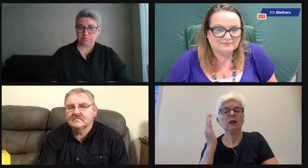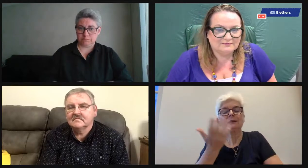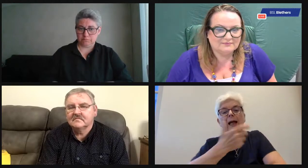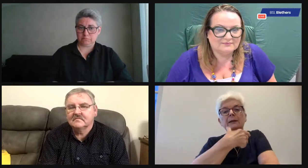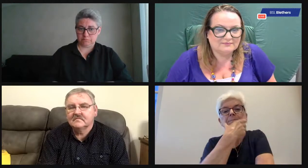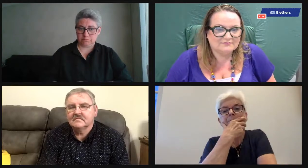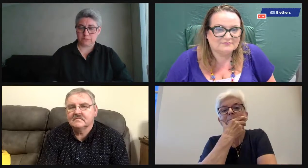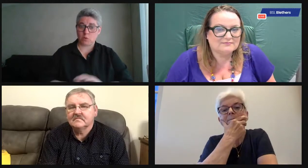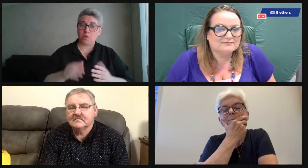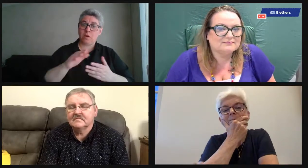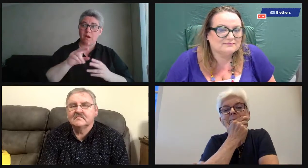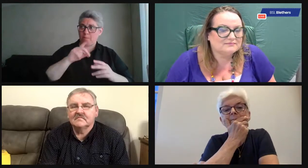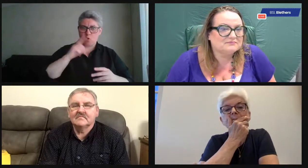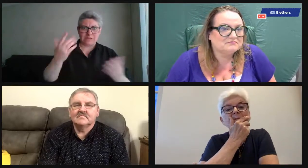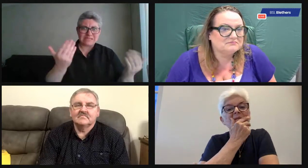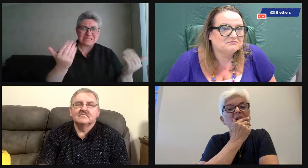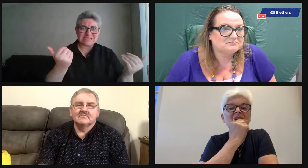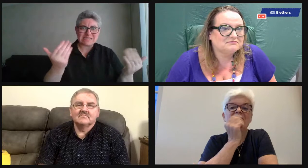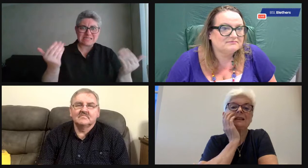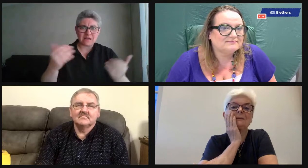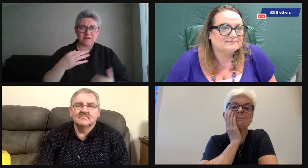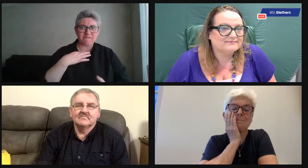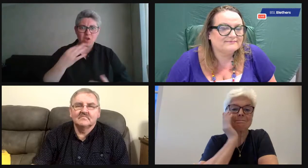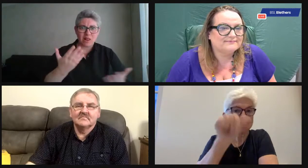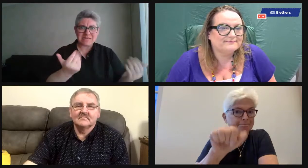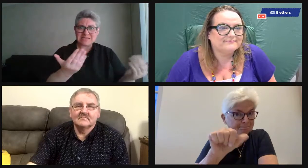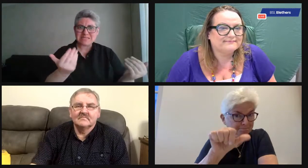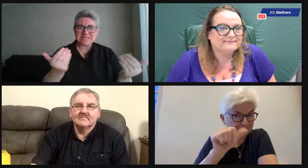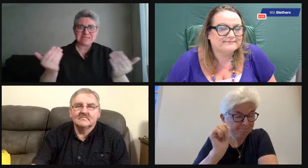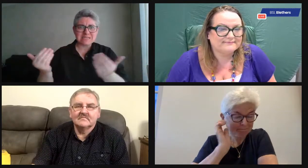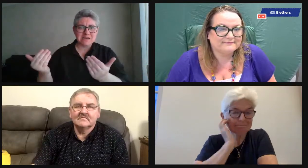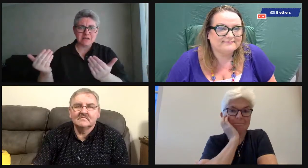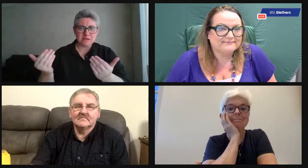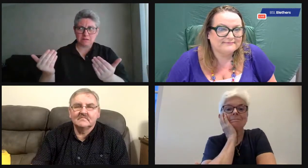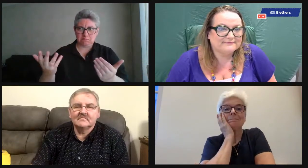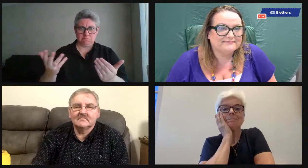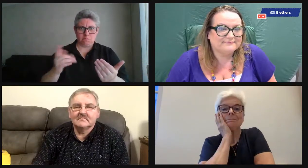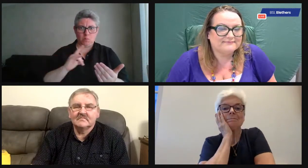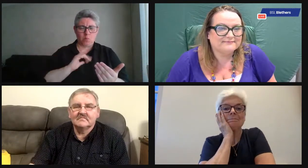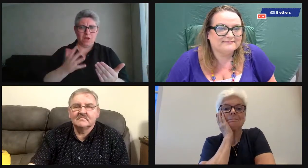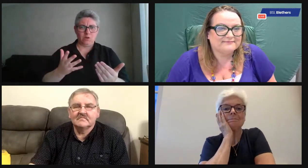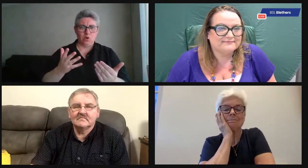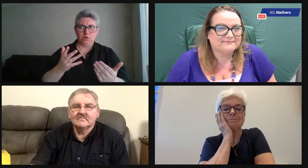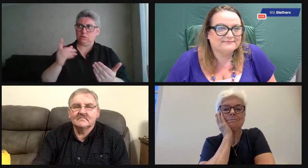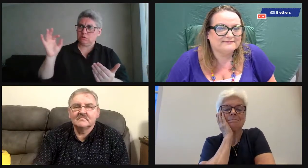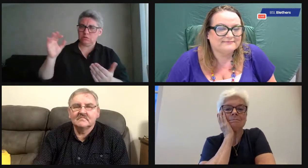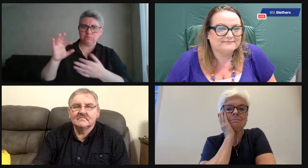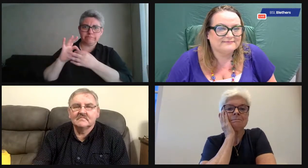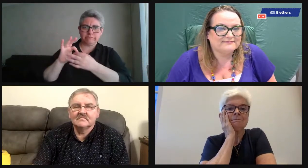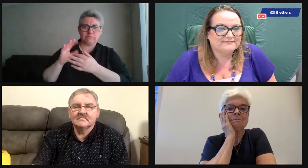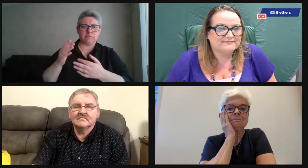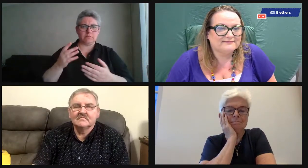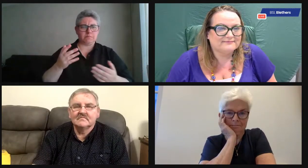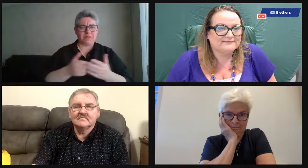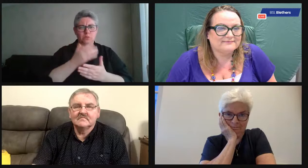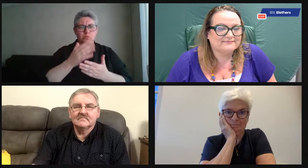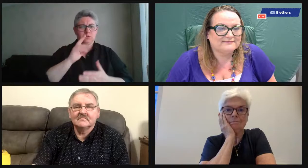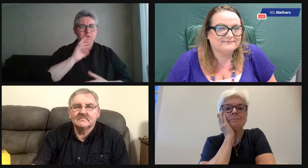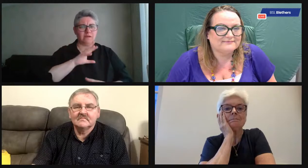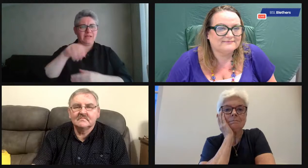sense for organizations to be able to recruit deaf people as volunteers. So if they're looking to recruit deaf volunteers, then we